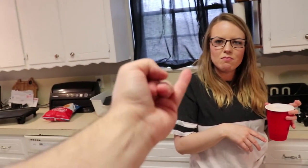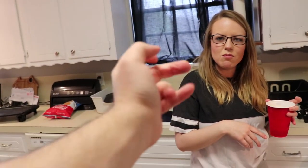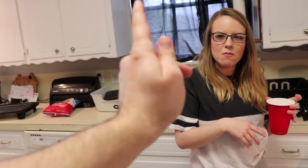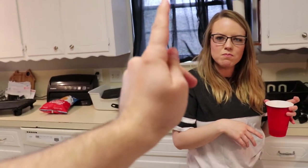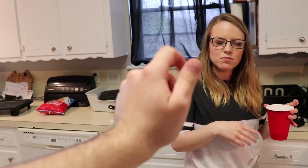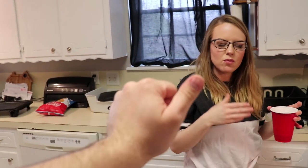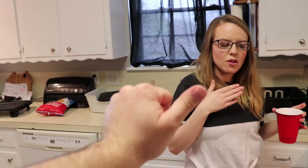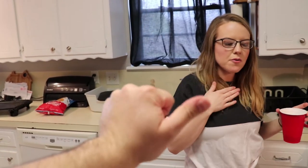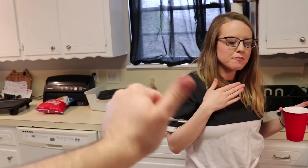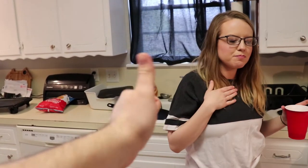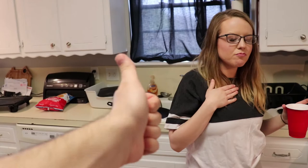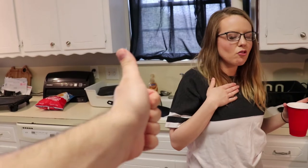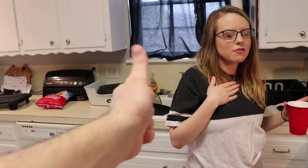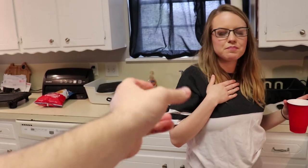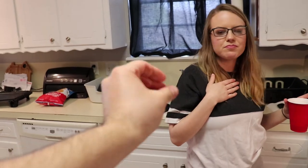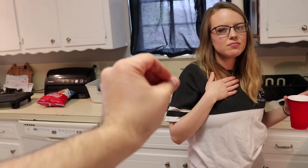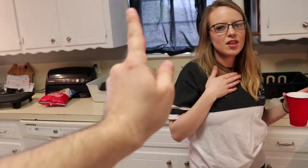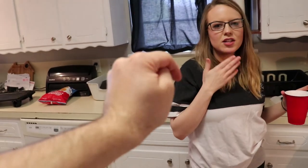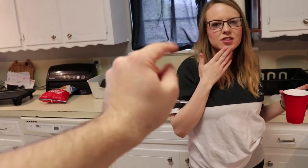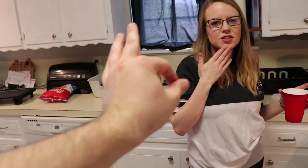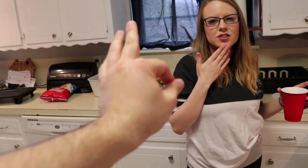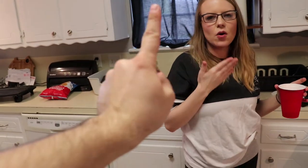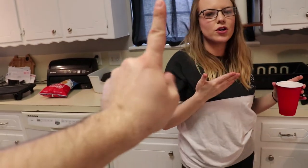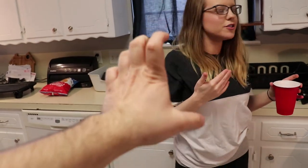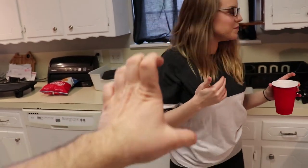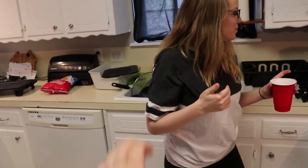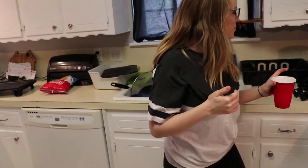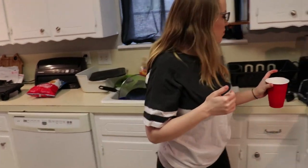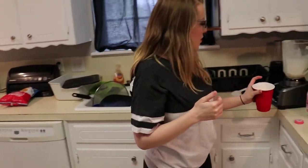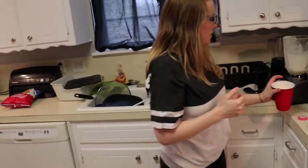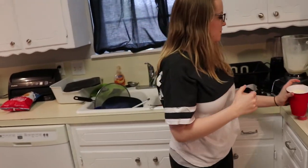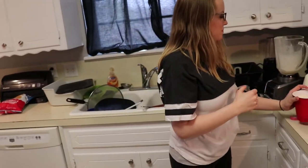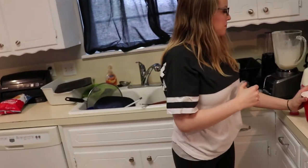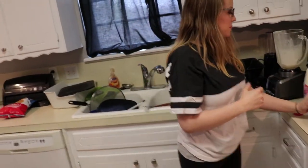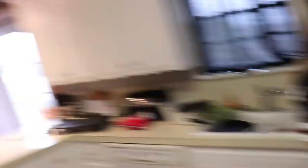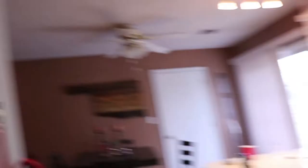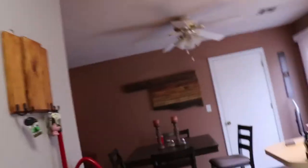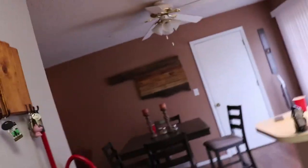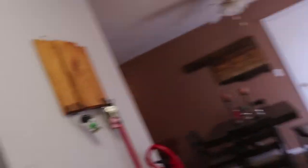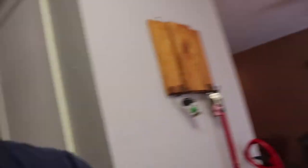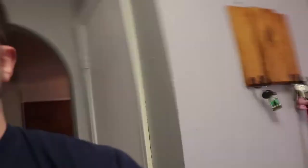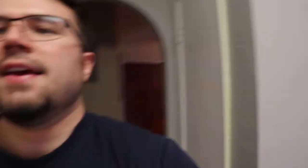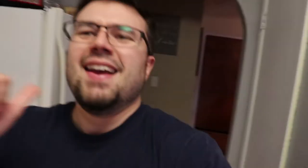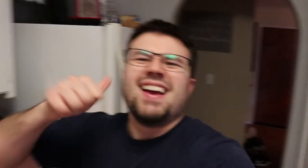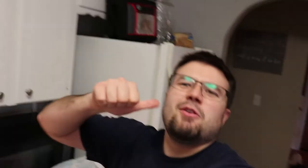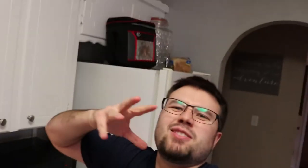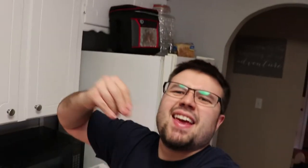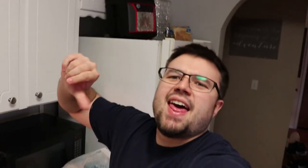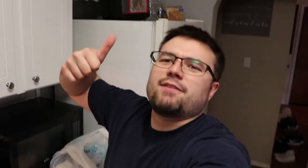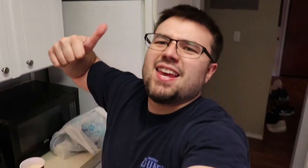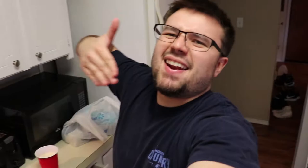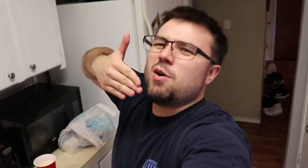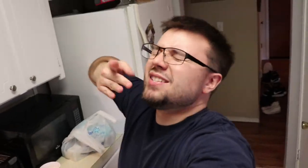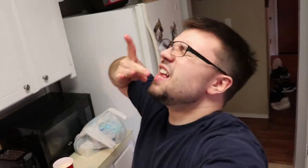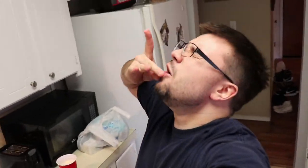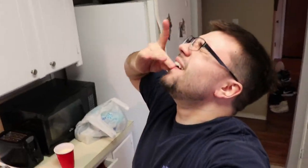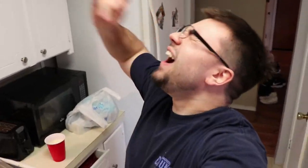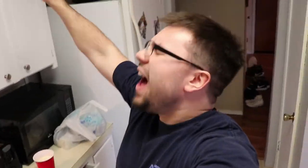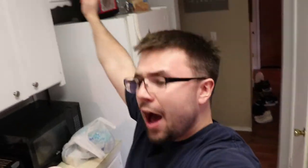jk ten out of one hundred just kidding it was ten out of ten it was so good